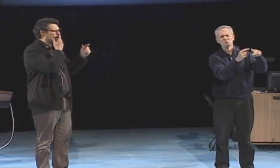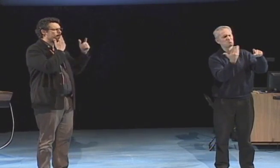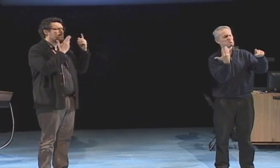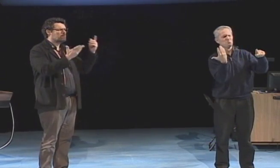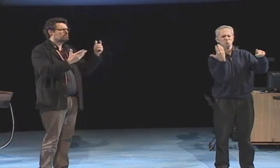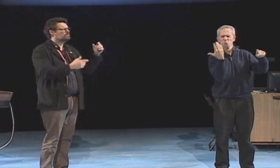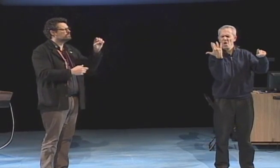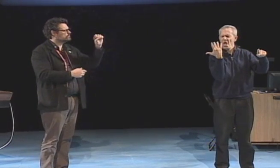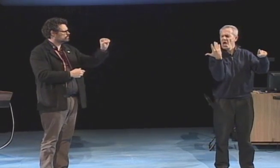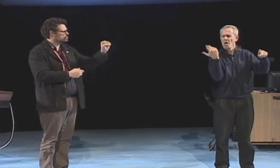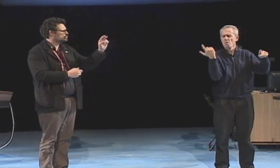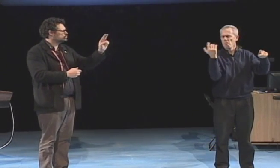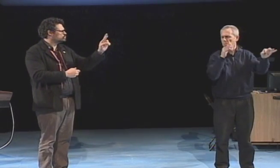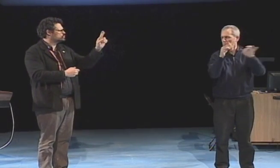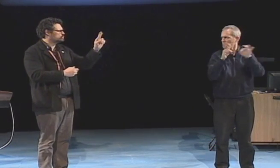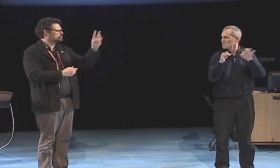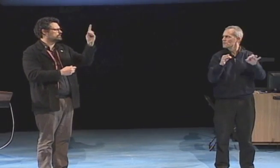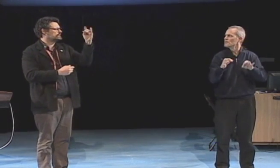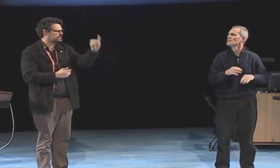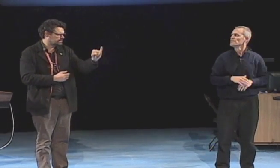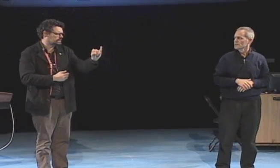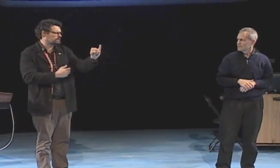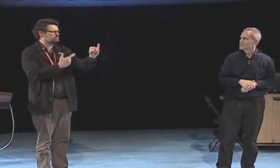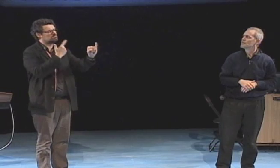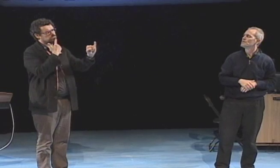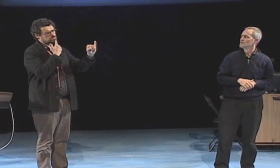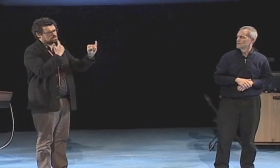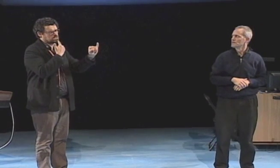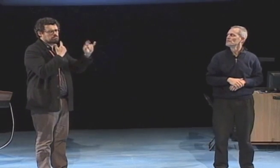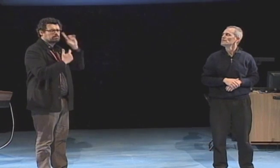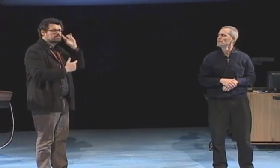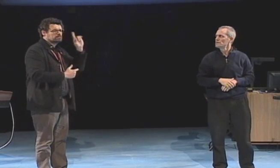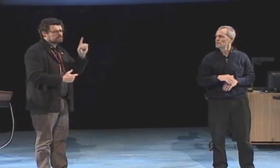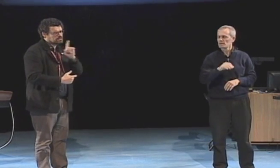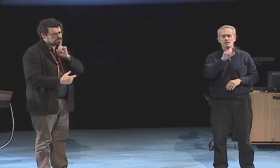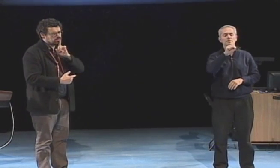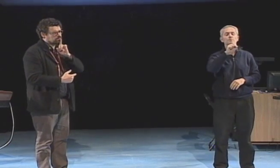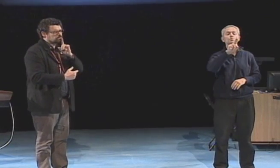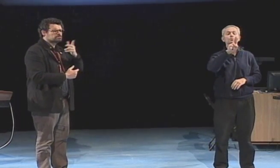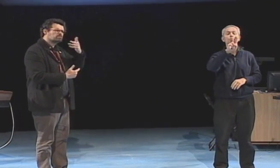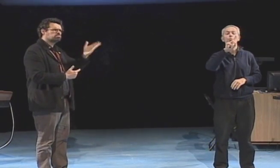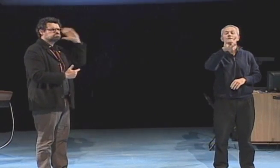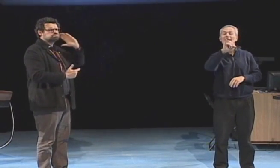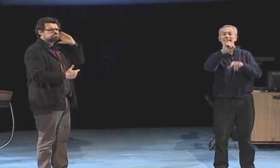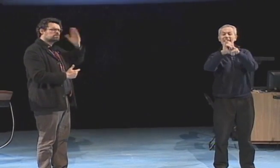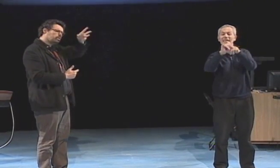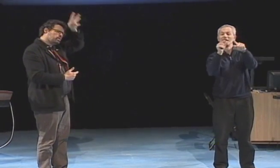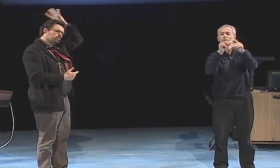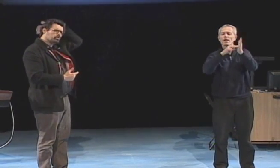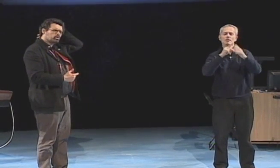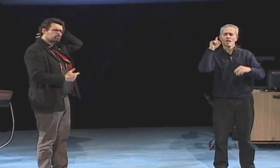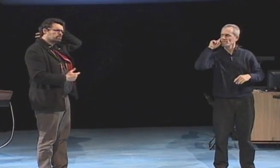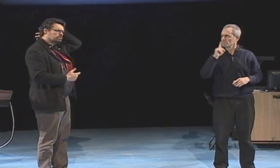So, Surdism. How did I come up with that? The prefix, the Surd,